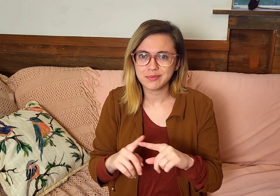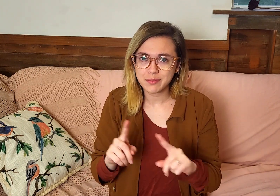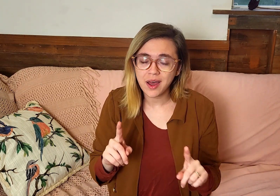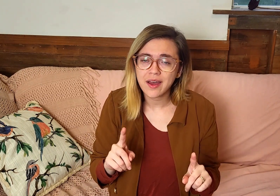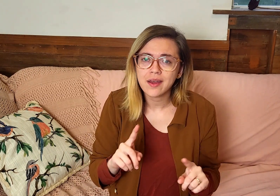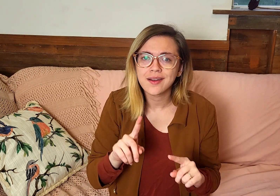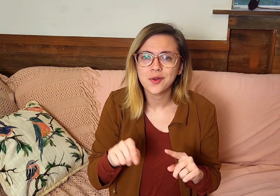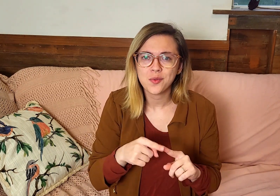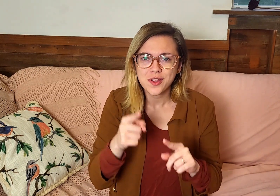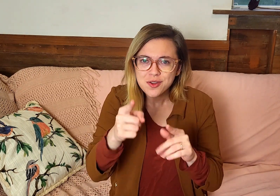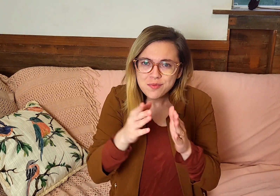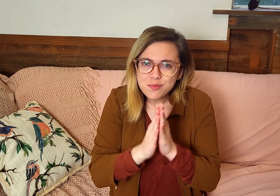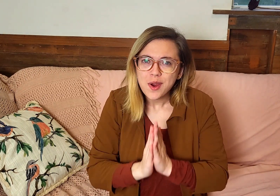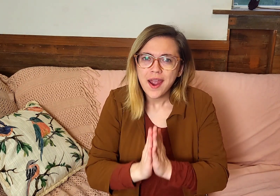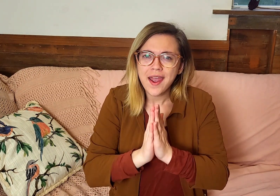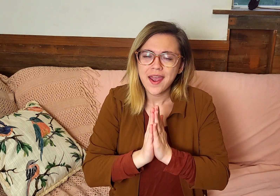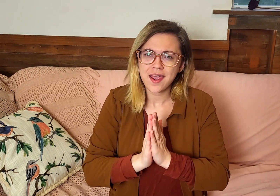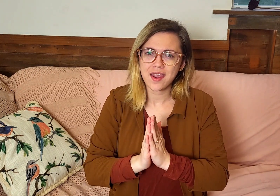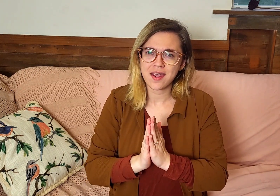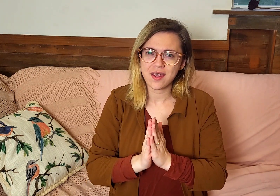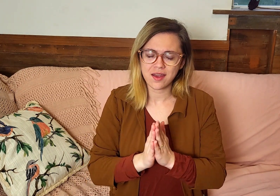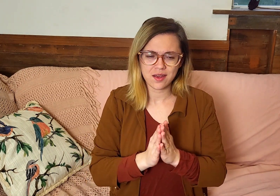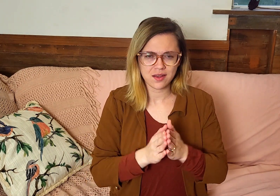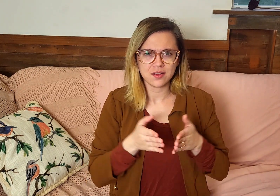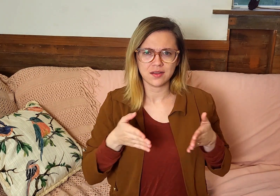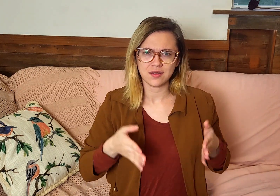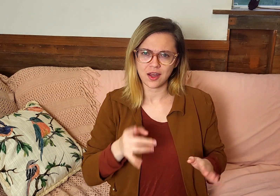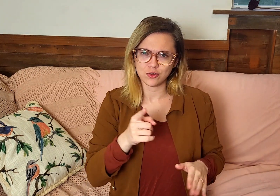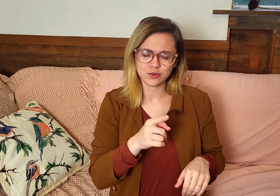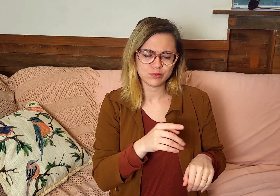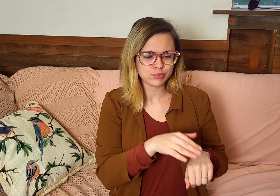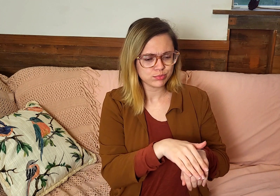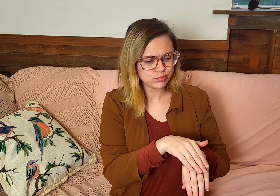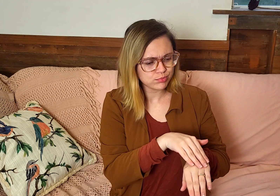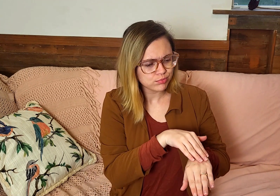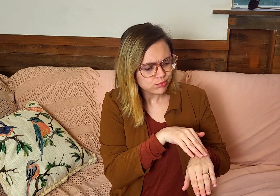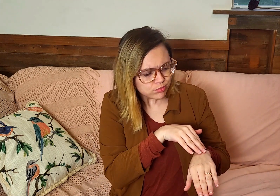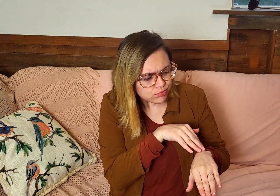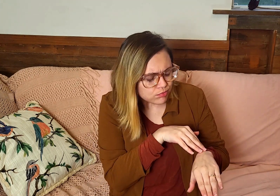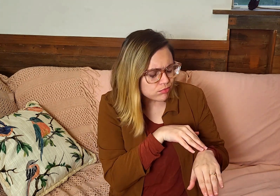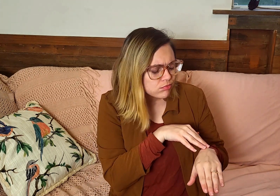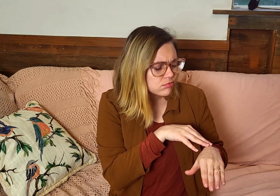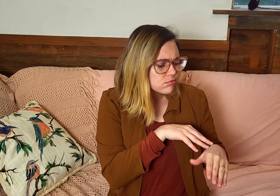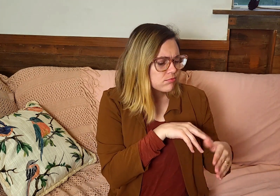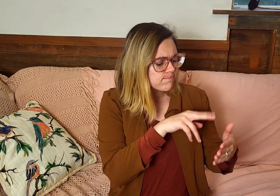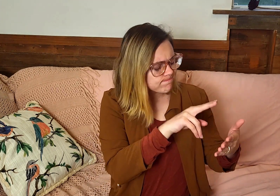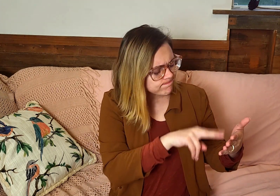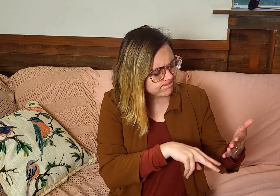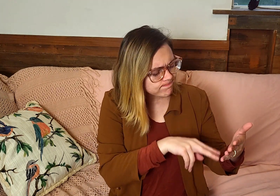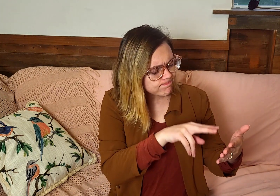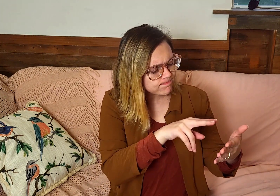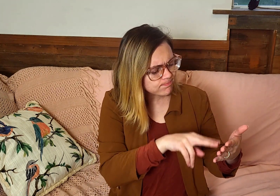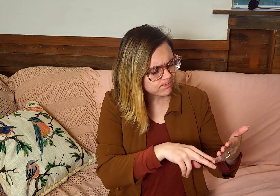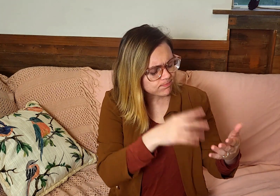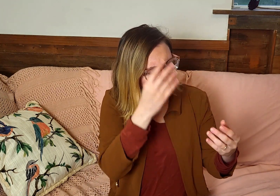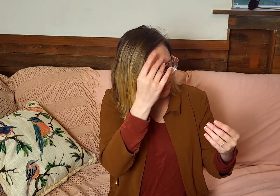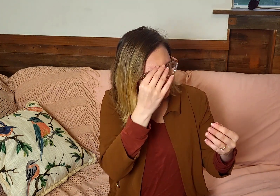just trying to finish it. but when you take time to pray, it allows you to slow down and read more